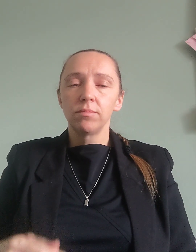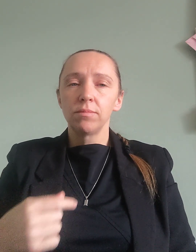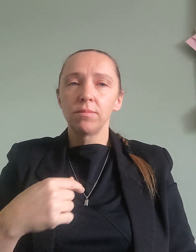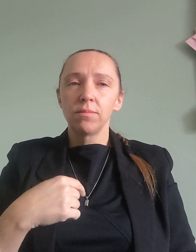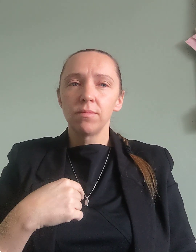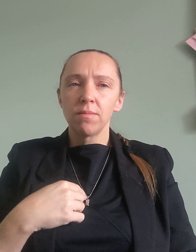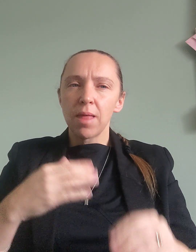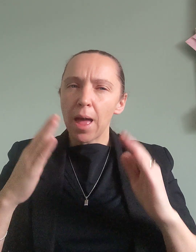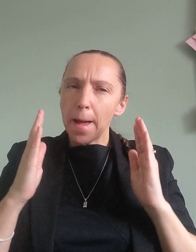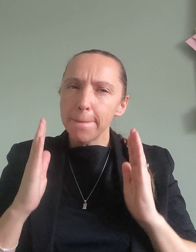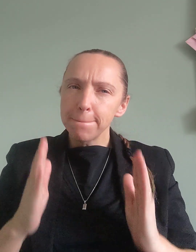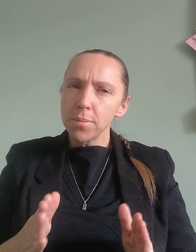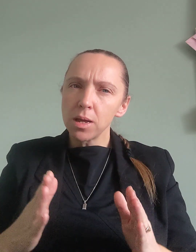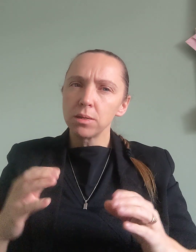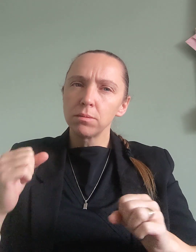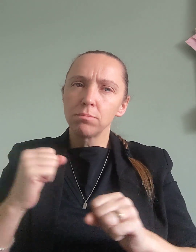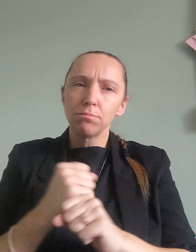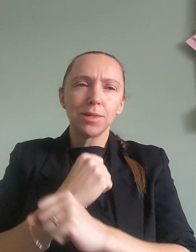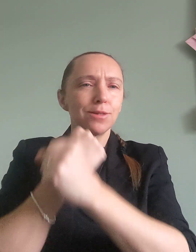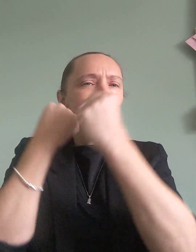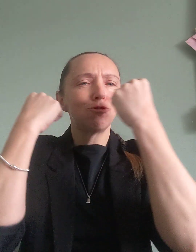I must disclose,